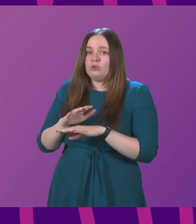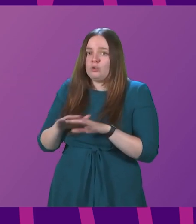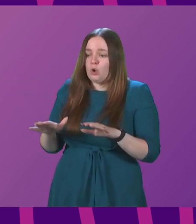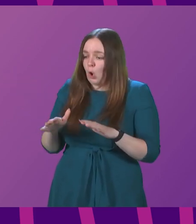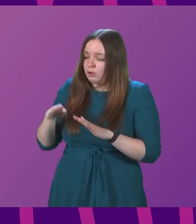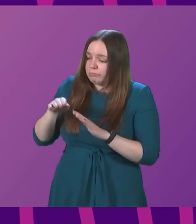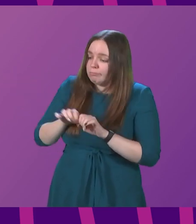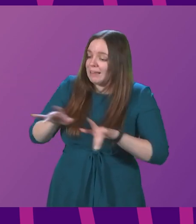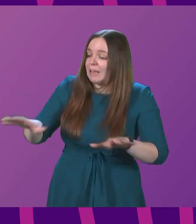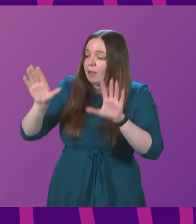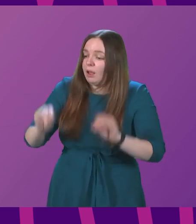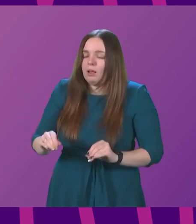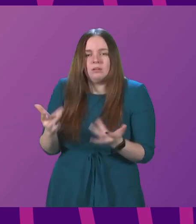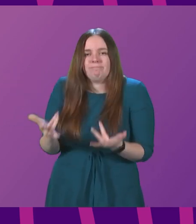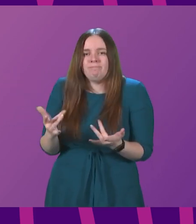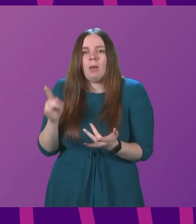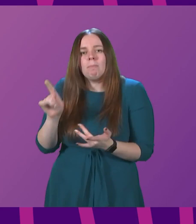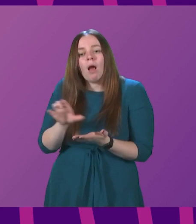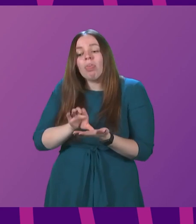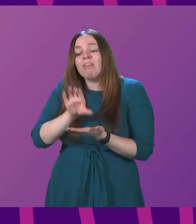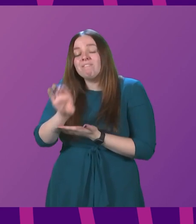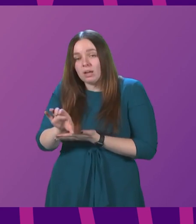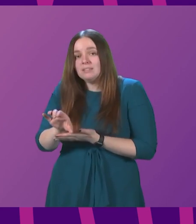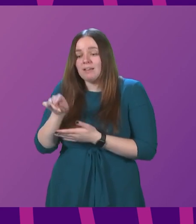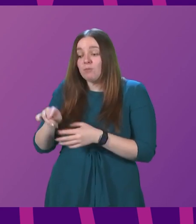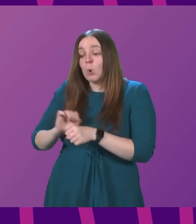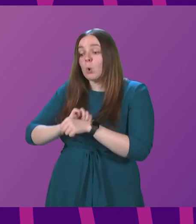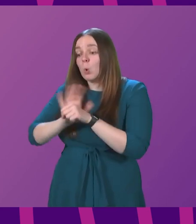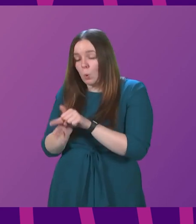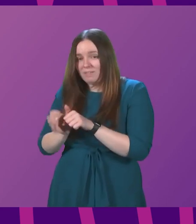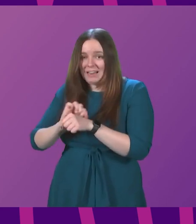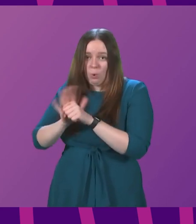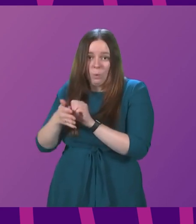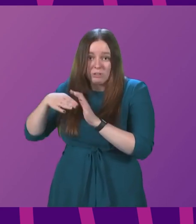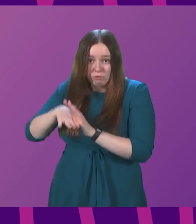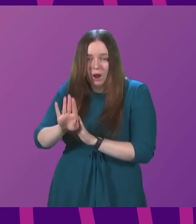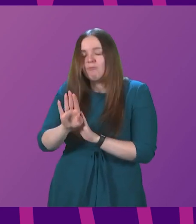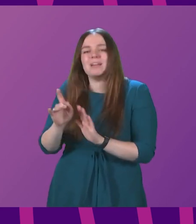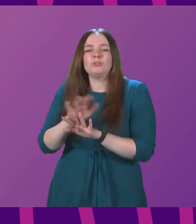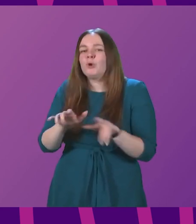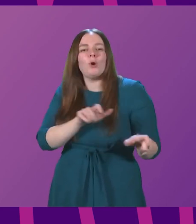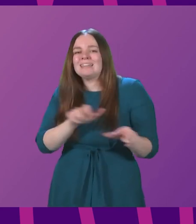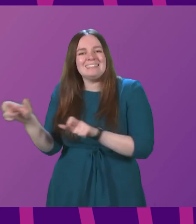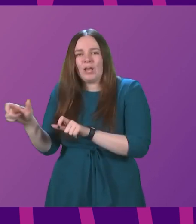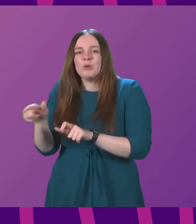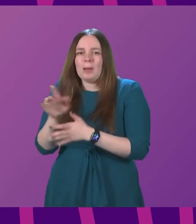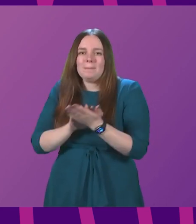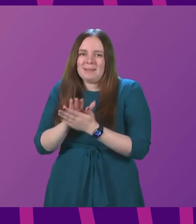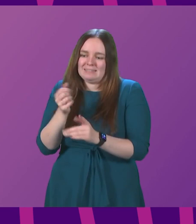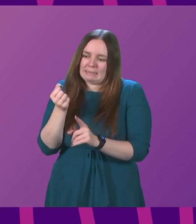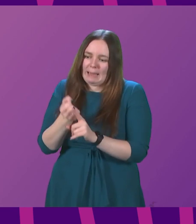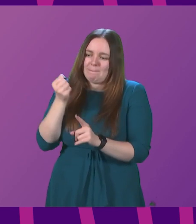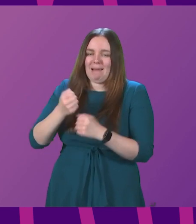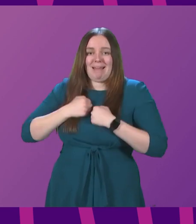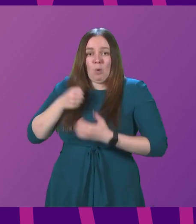pandemic yet, but much of the consequential funding for COVID and for COVID recovery is not continuing. That has knock-on impacts on our